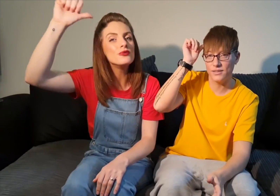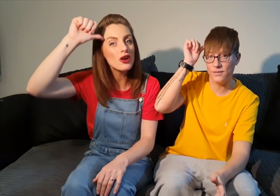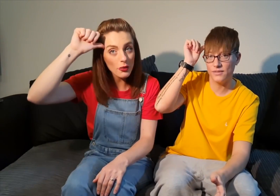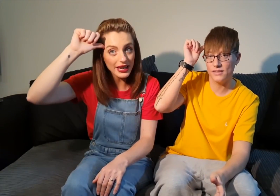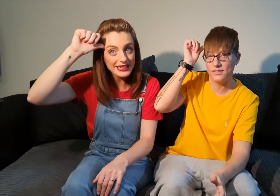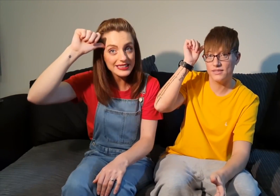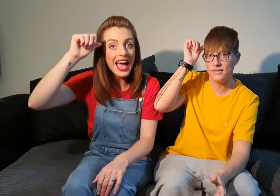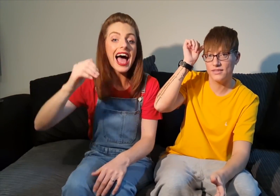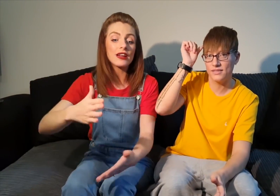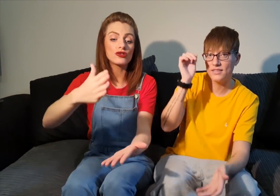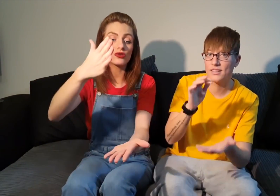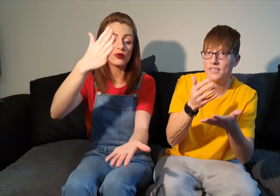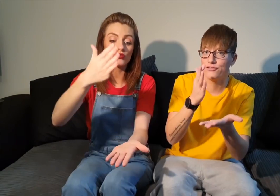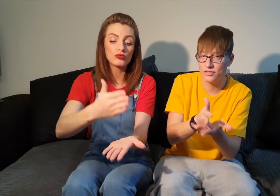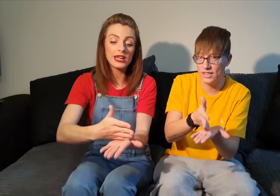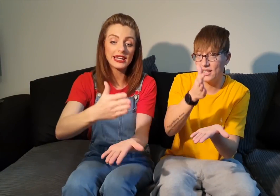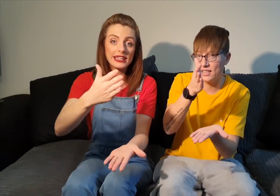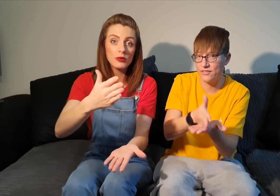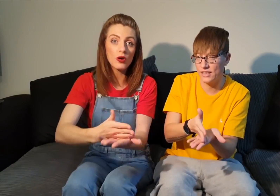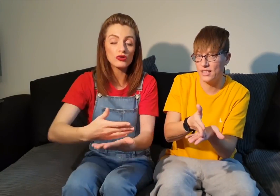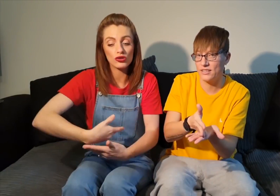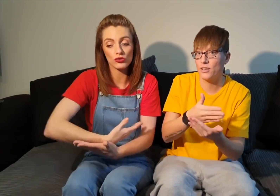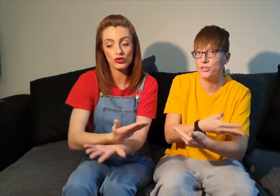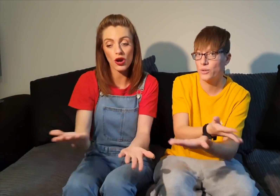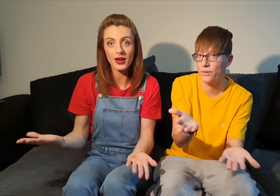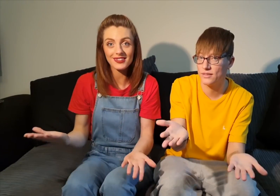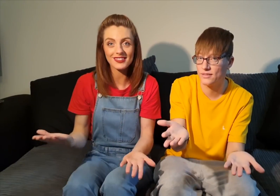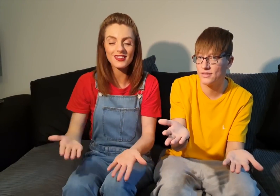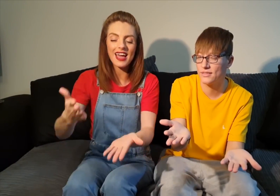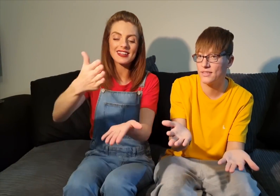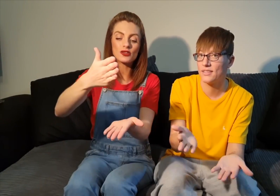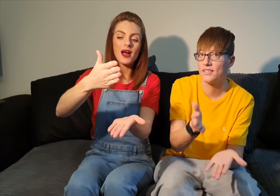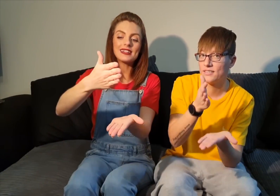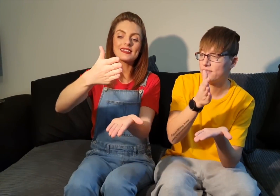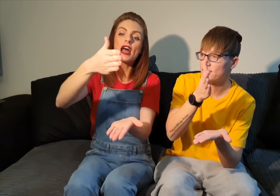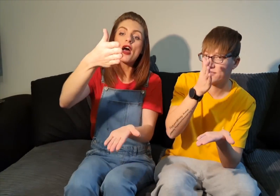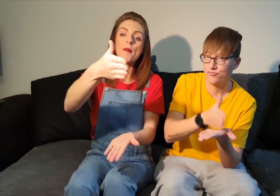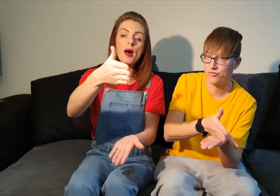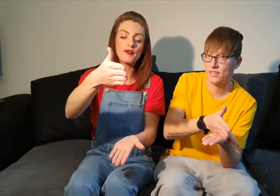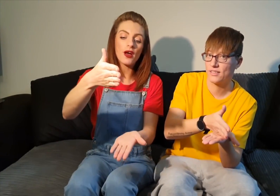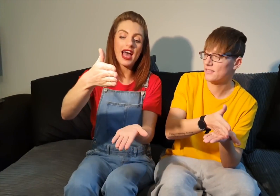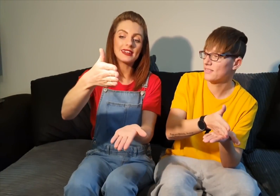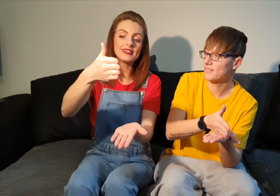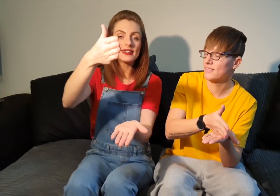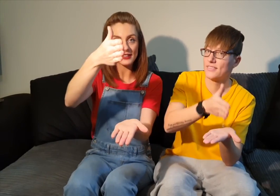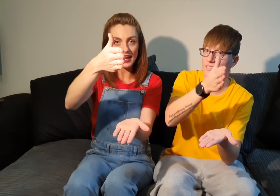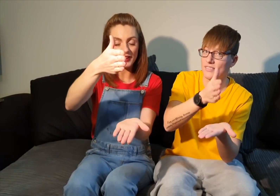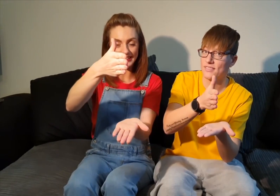know it and you really want to show it so that is twice palm of your hand directly